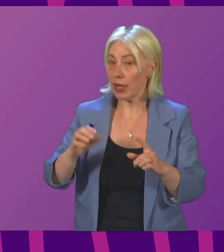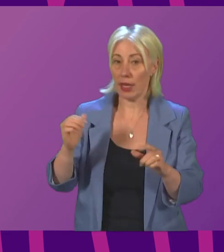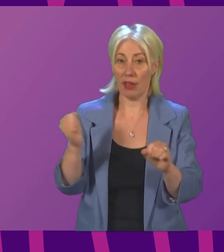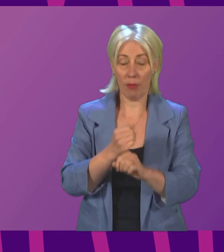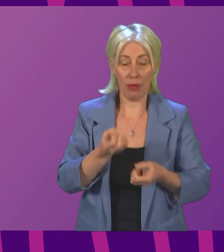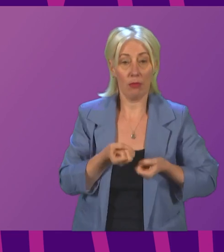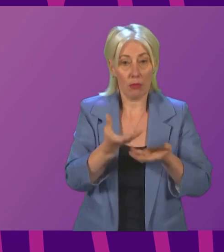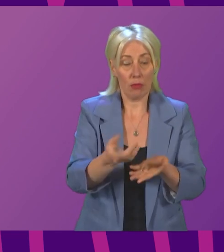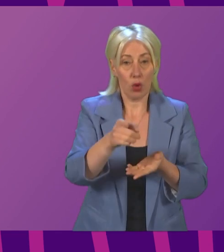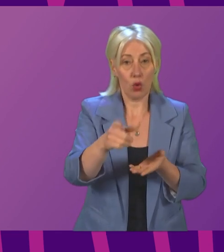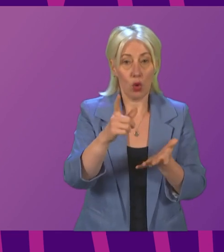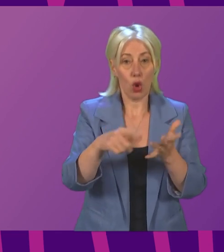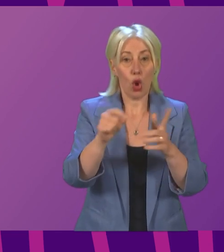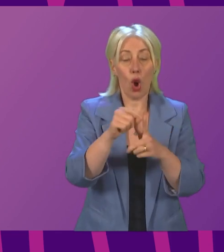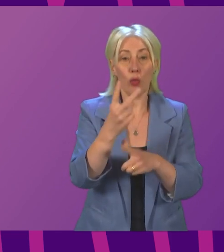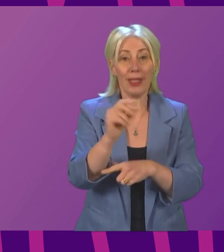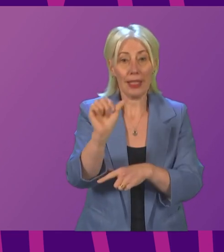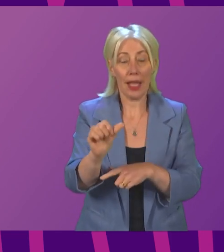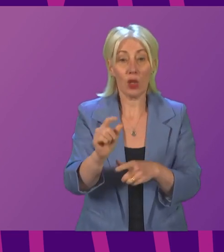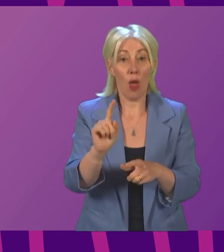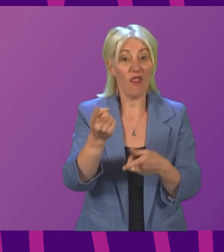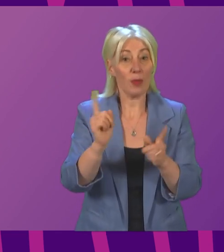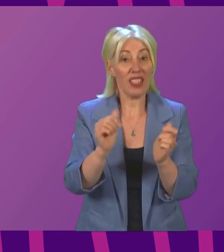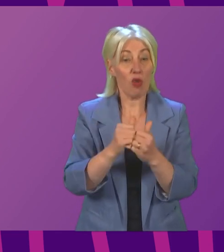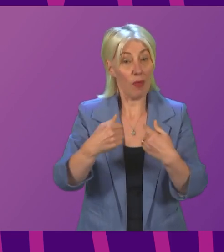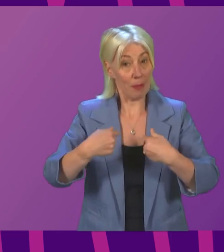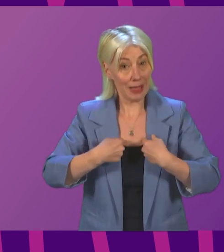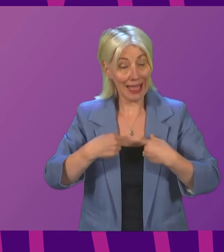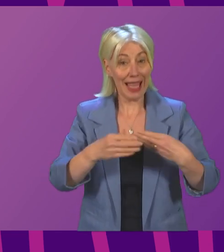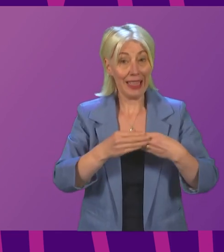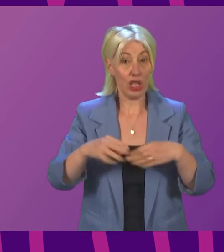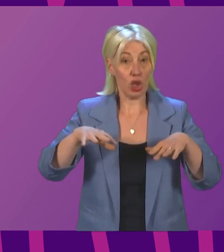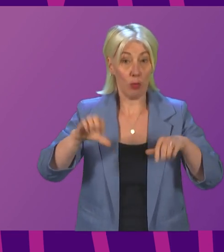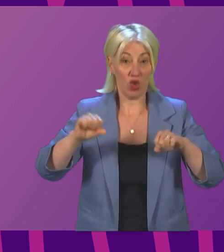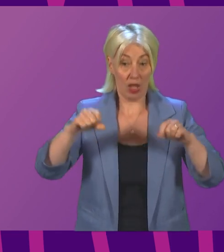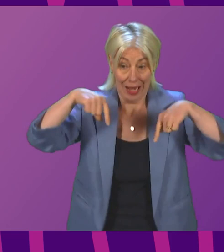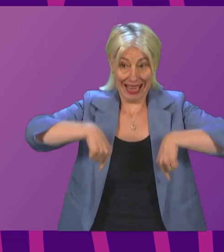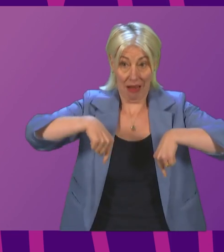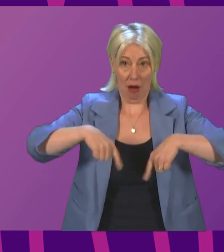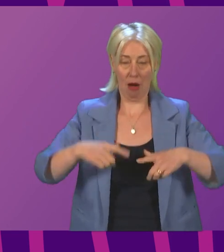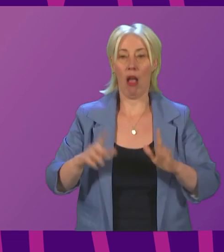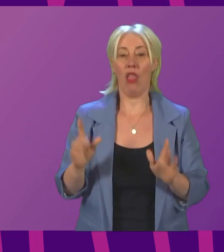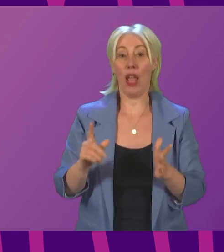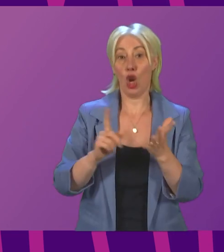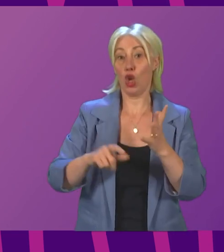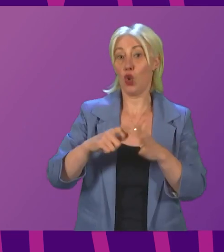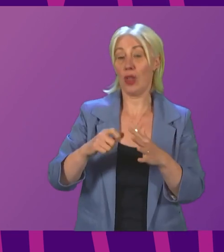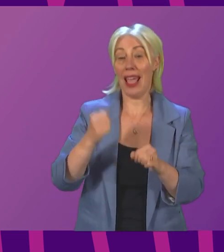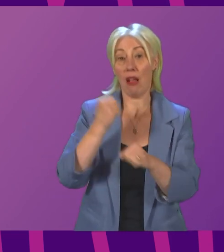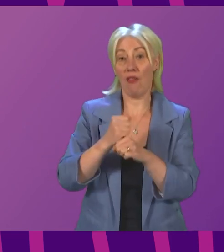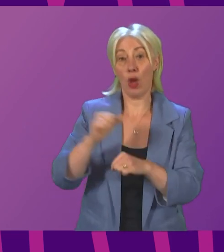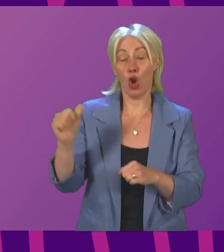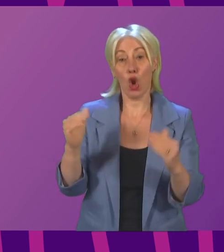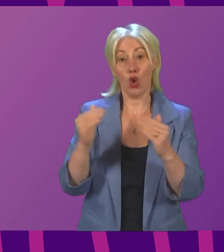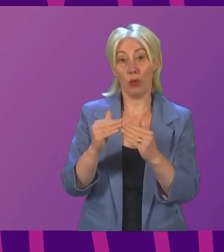COP26 and would the First Minister agree with me that leadership begins at home and the UK government should match Scotland's action